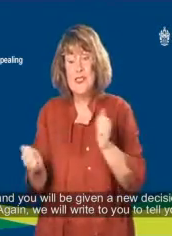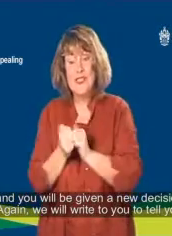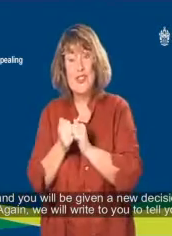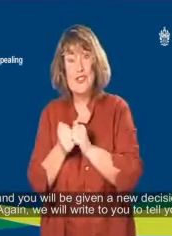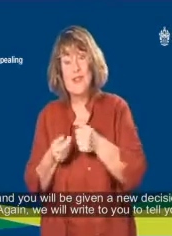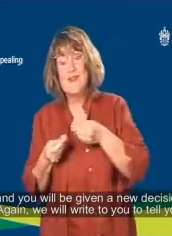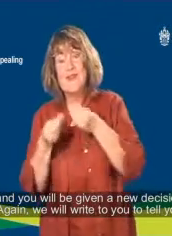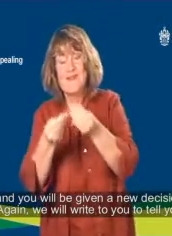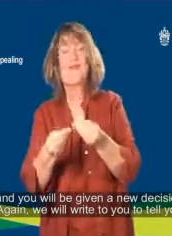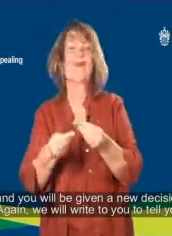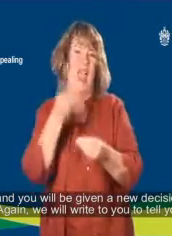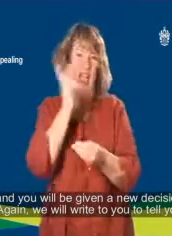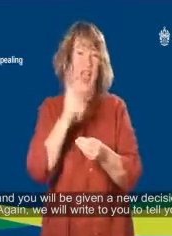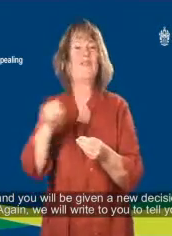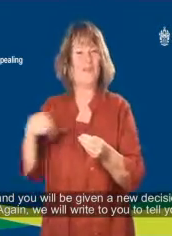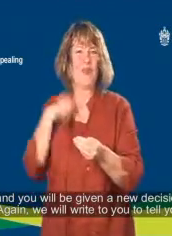Again we will write to you to tell you